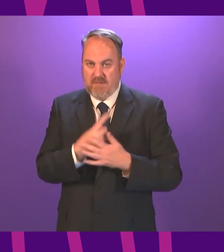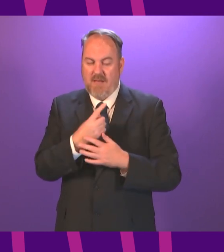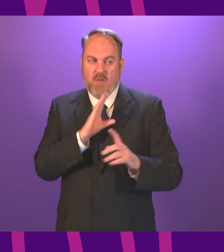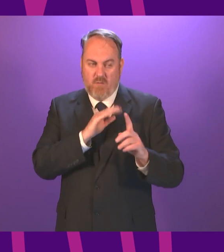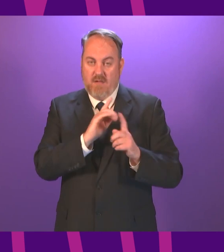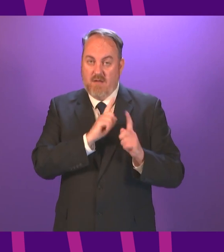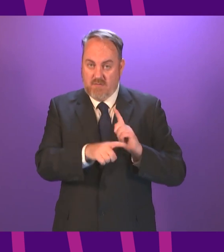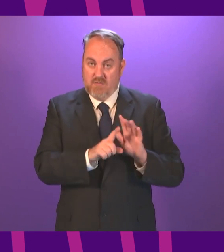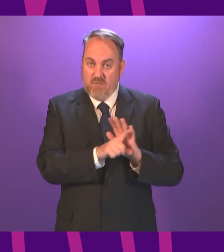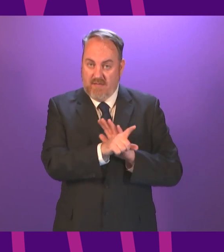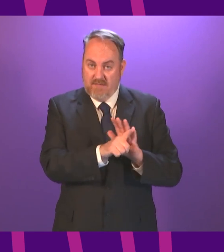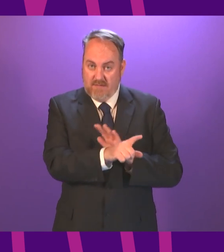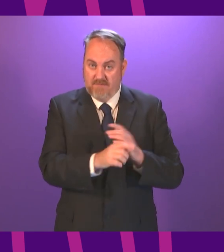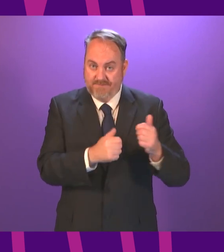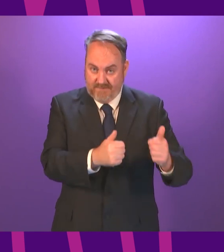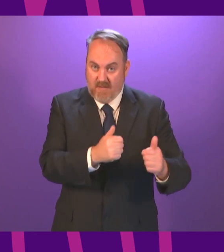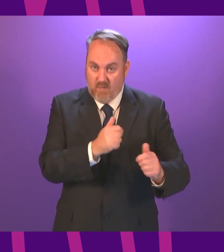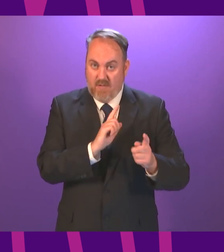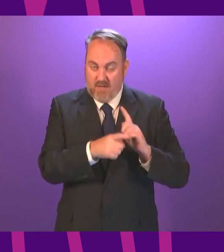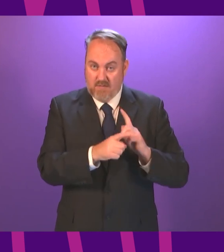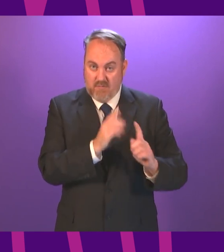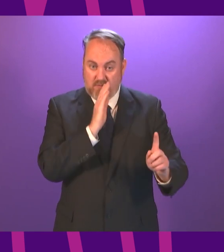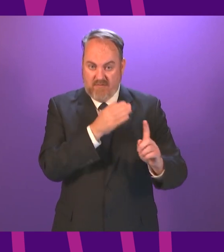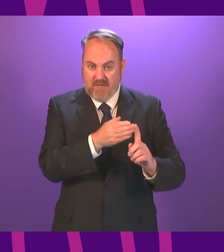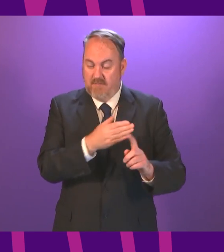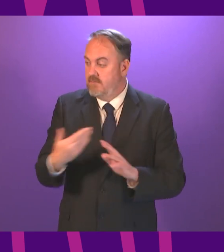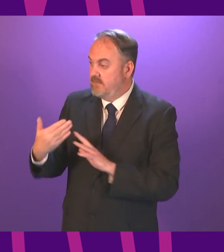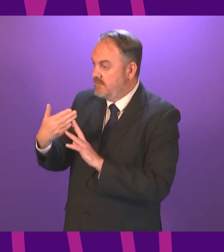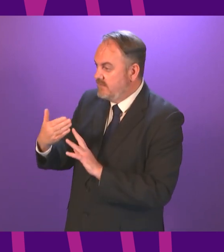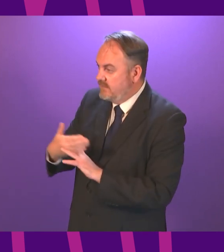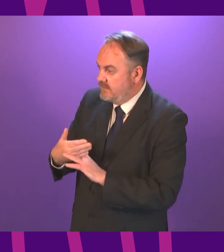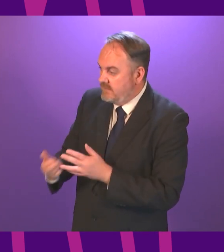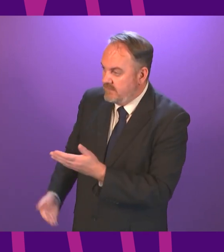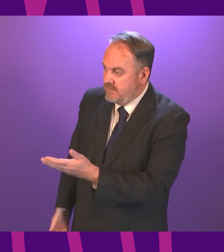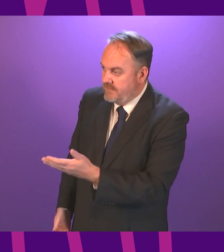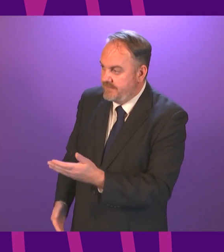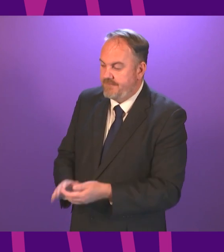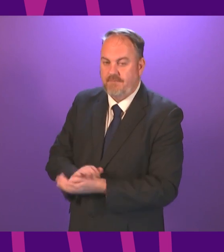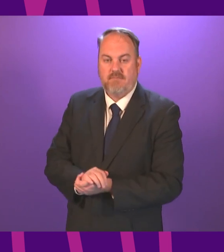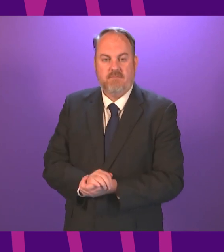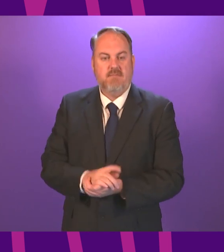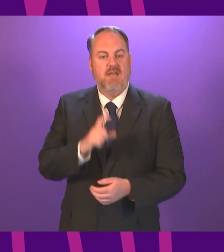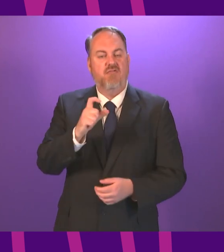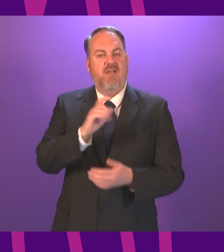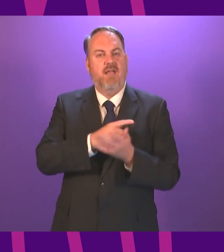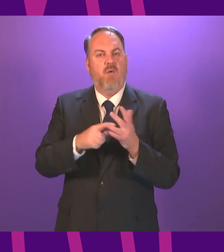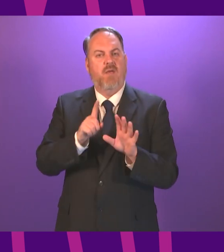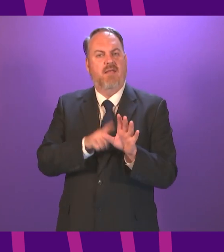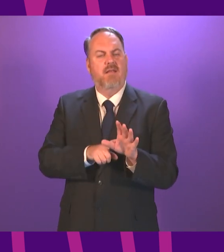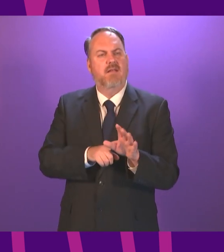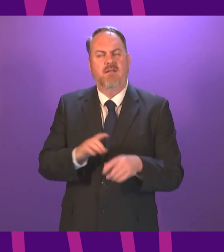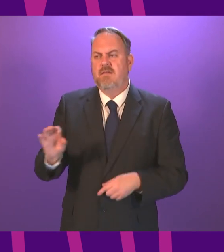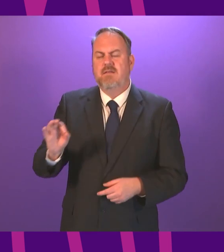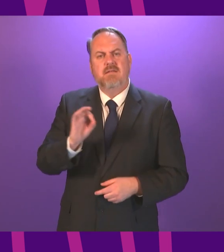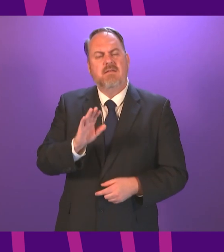back to the member and I happy to engage with him directly in that regard yes of course I will Craig Coy Will the Cabinet Secretary look into